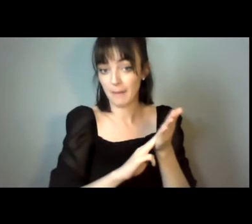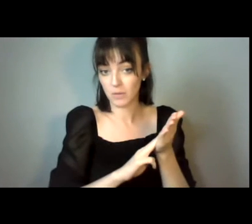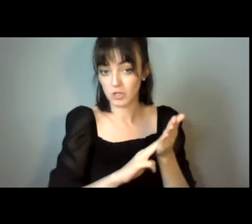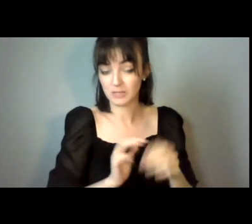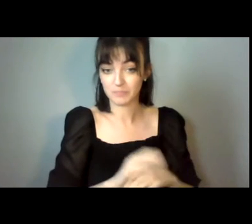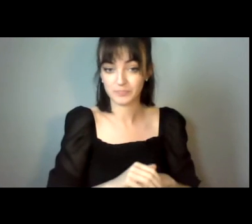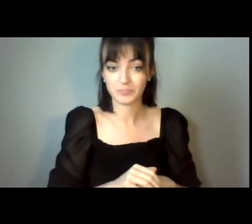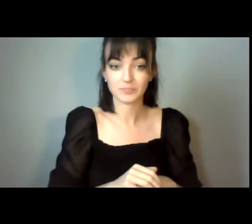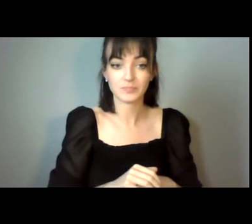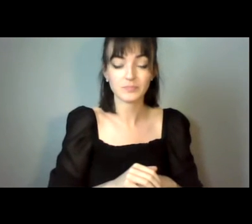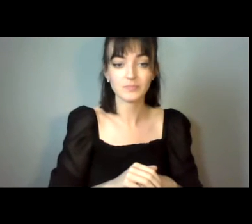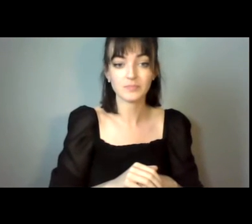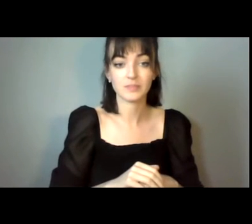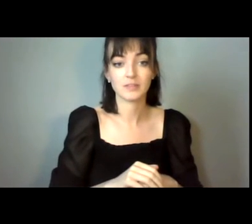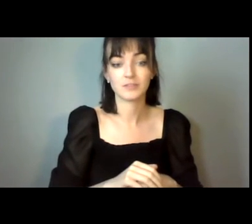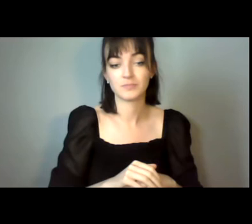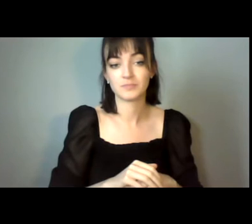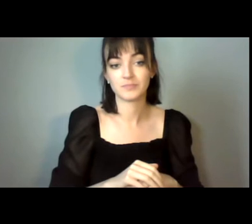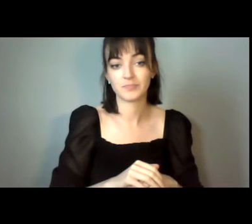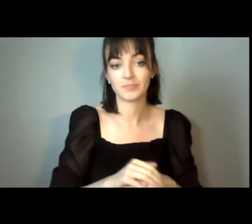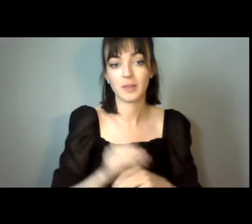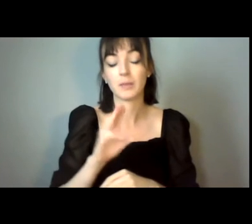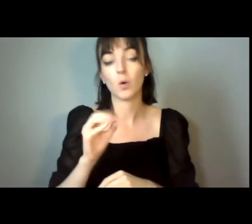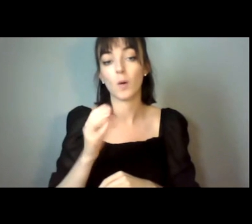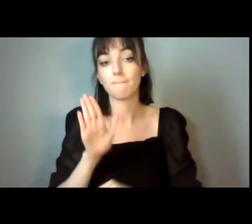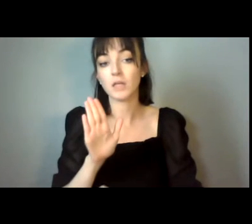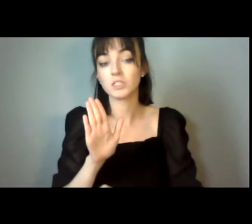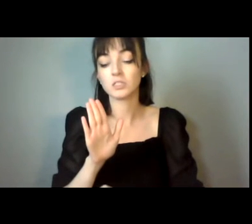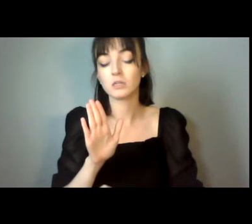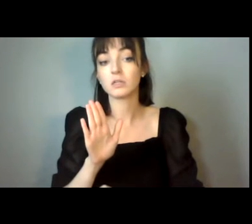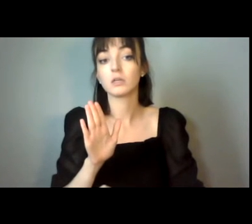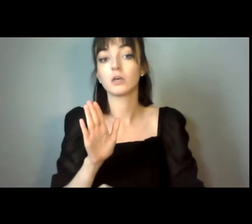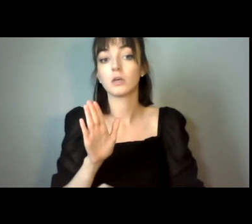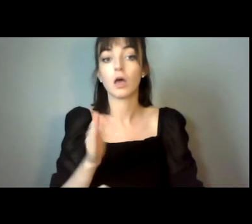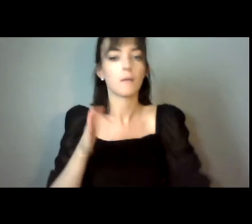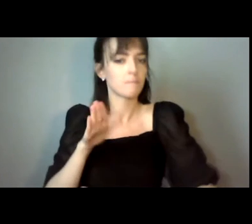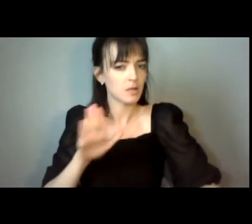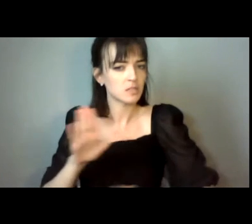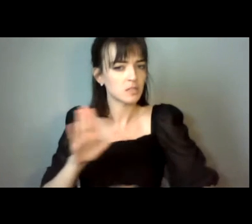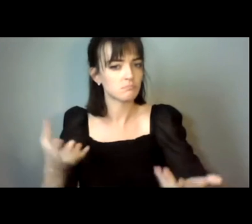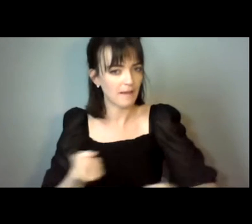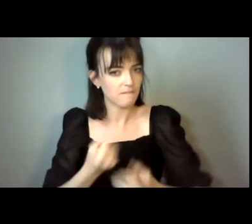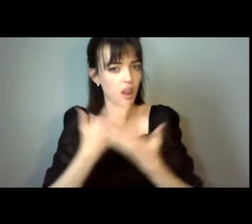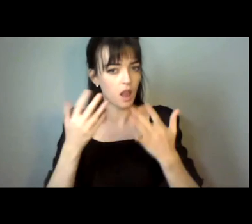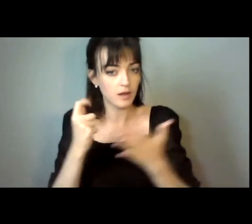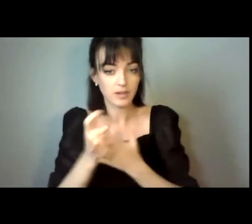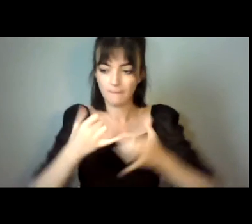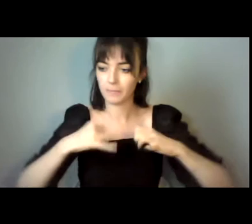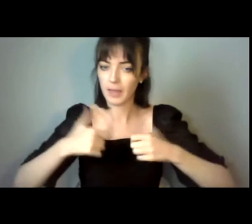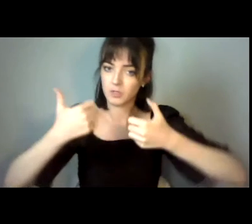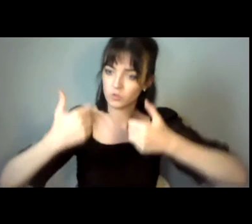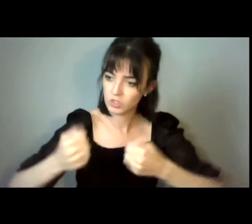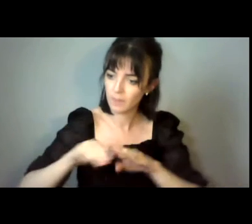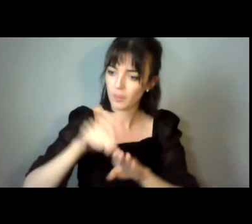The PO must be able to spend a lot of time talking with the clients about these kinds of issues